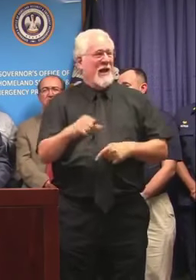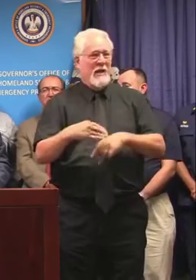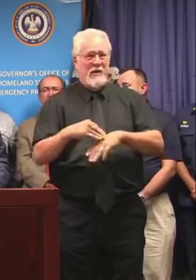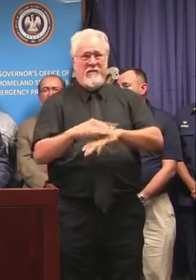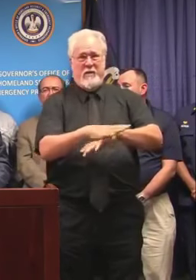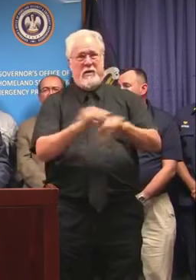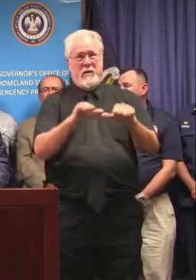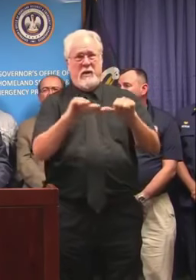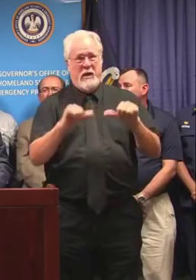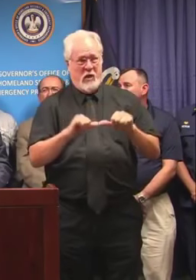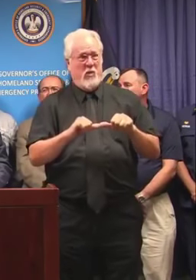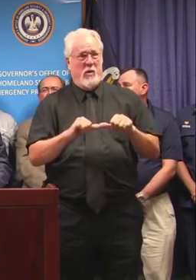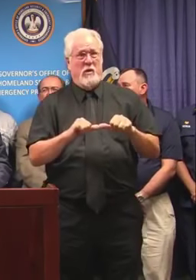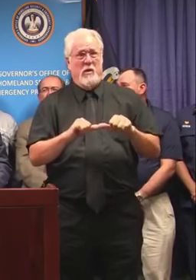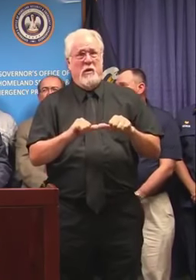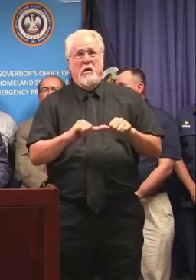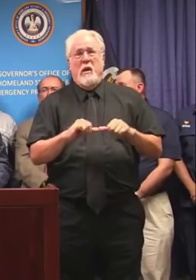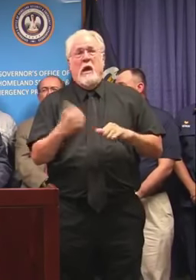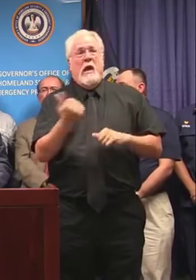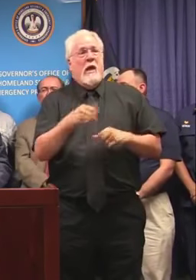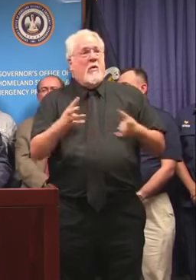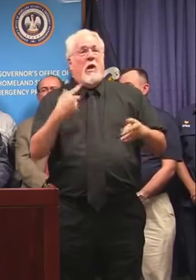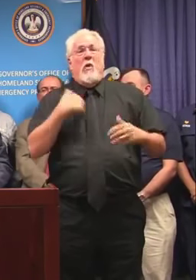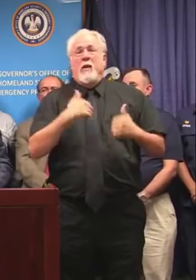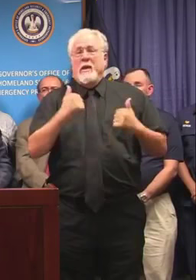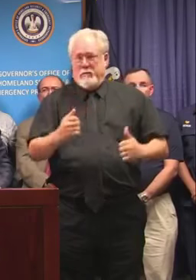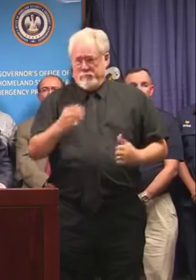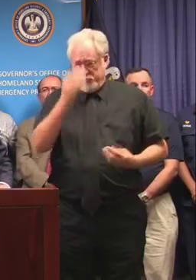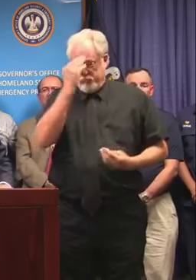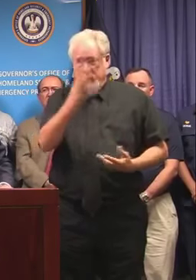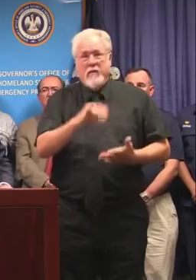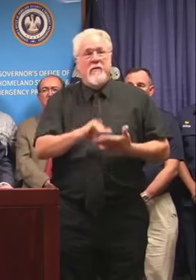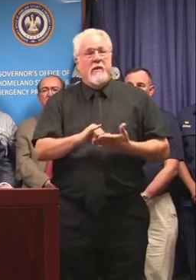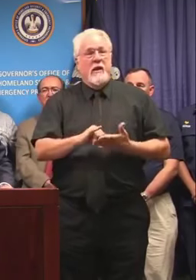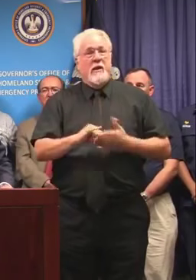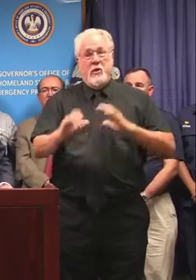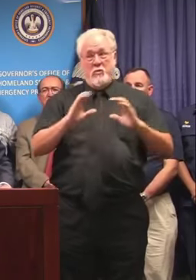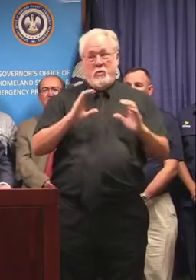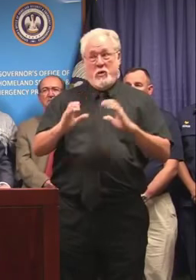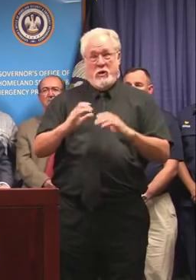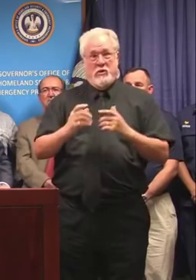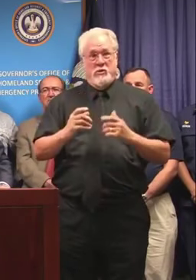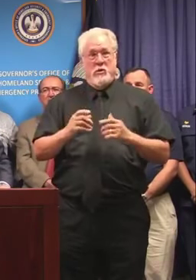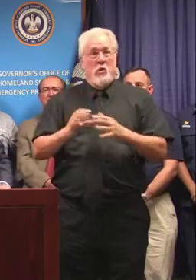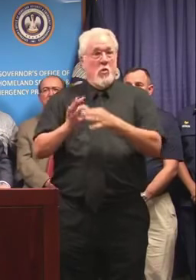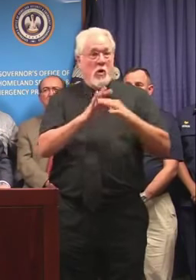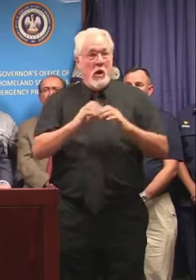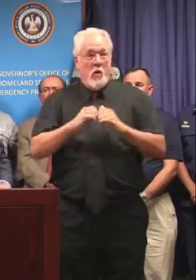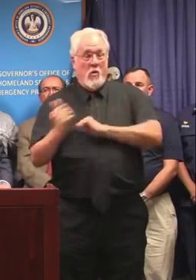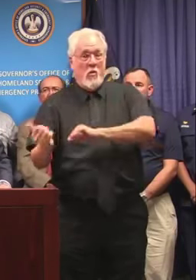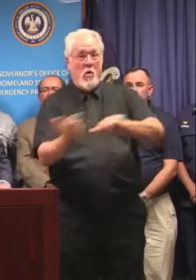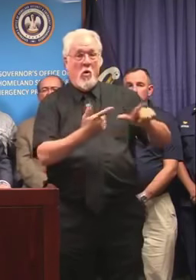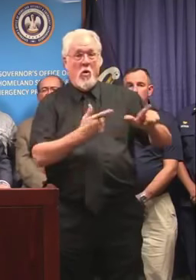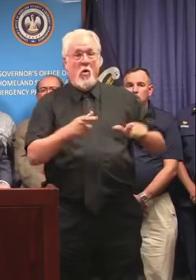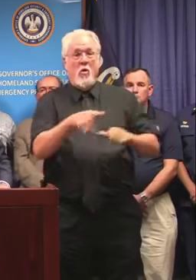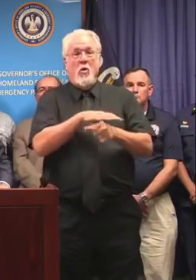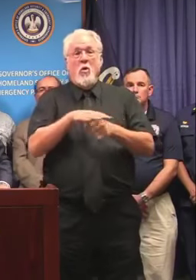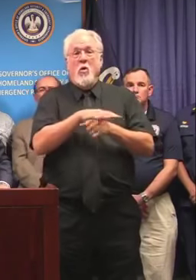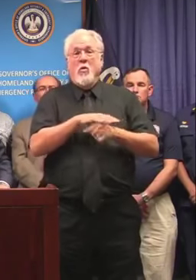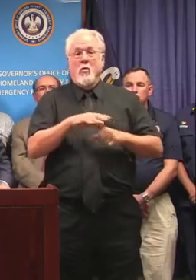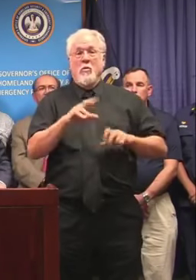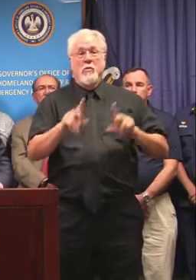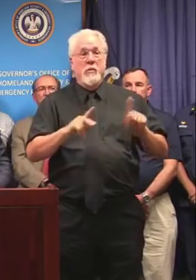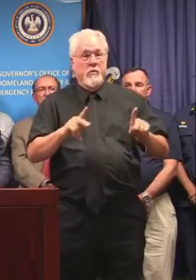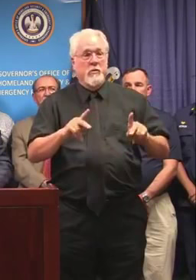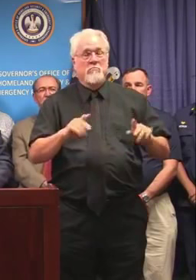areas any way that we can. I can tell you that the level of communication and coordination with all local authorities has